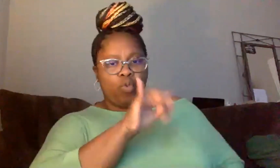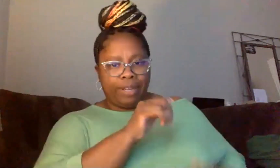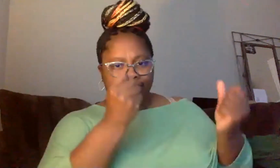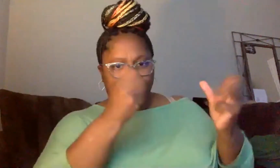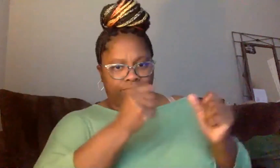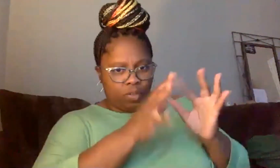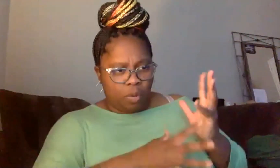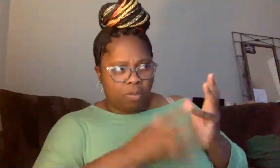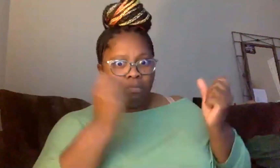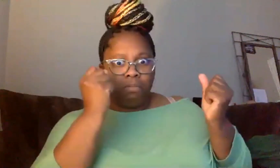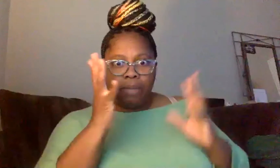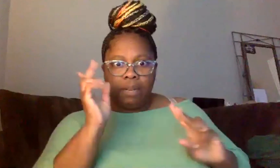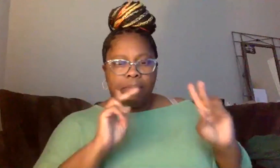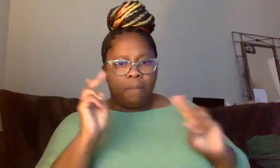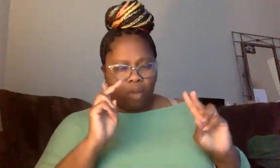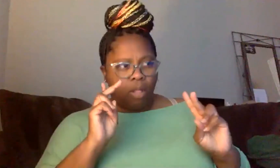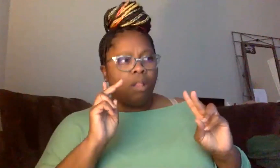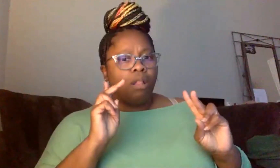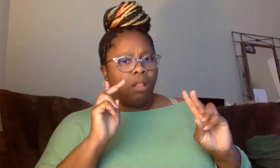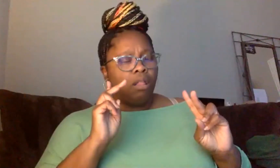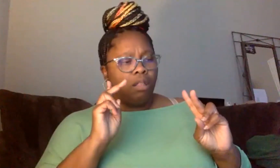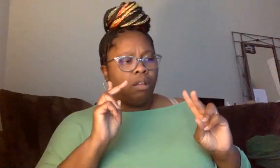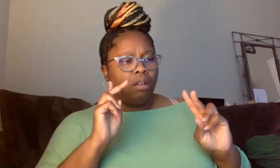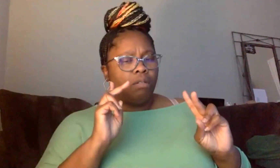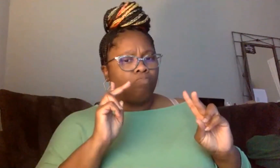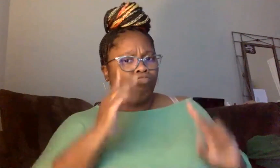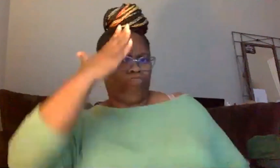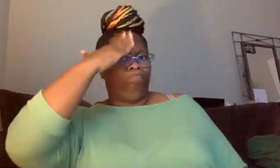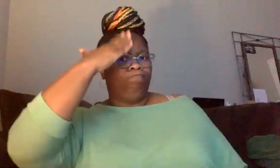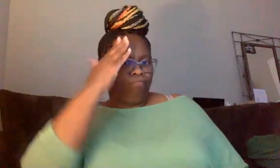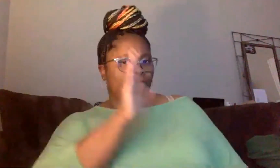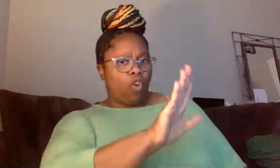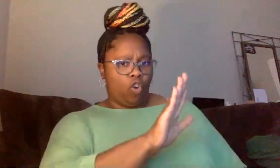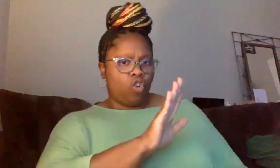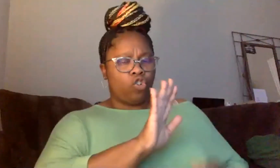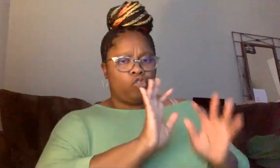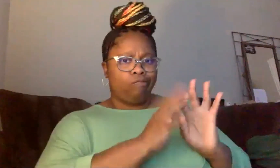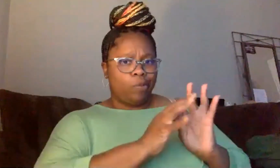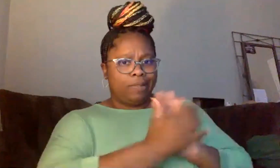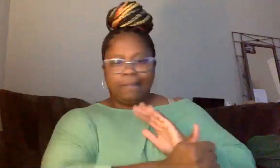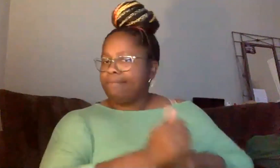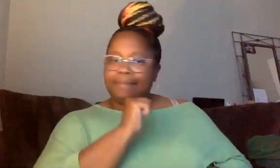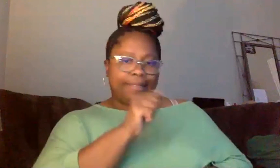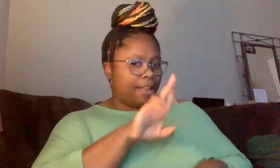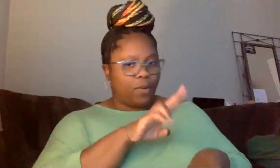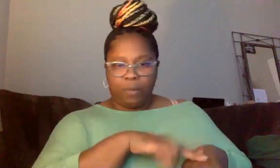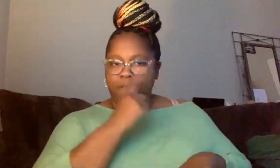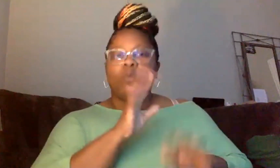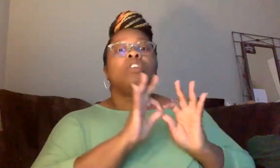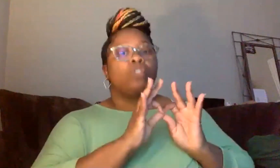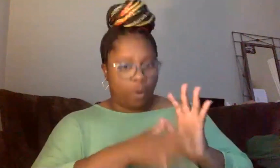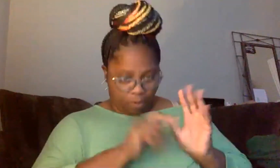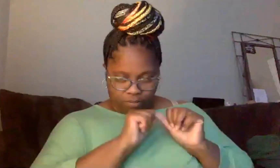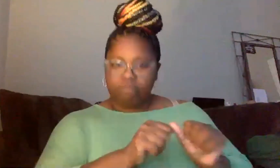and many people who are experienced in her line of work know that it's not standard for an interpreter to go so